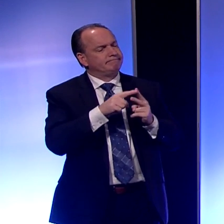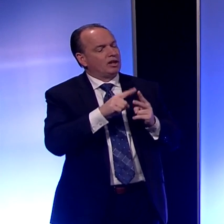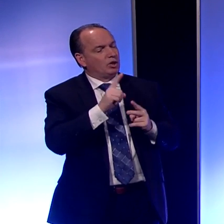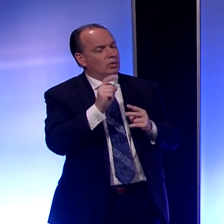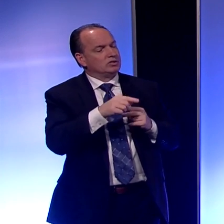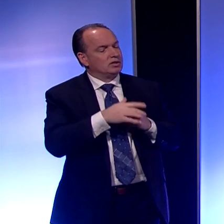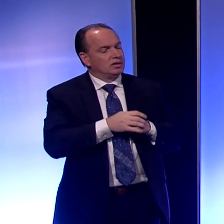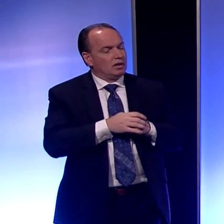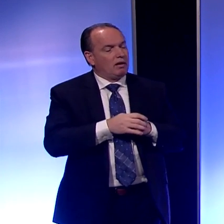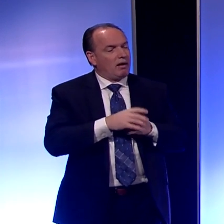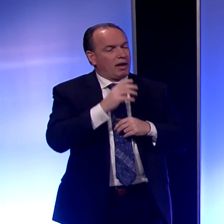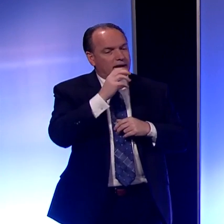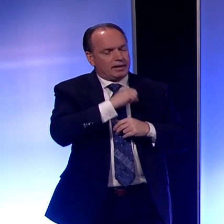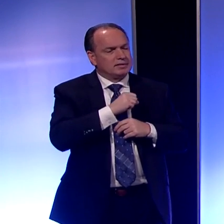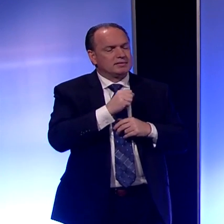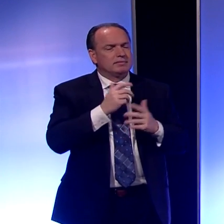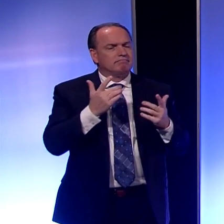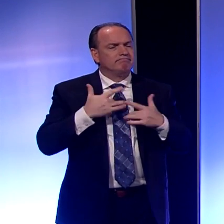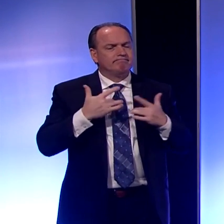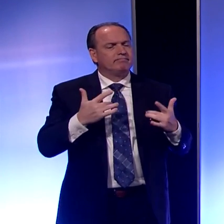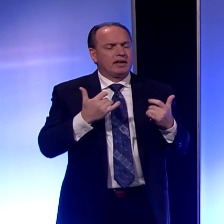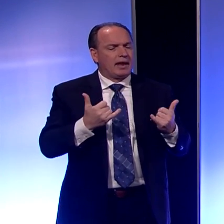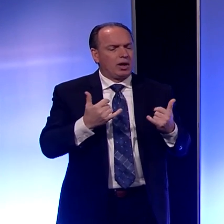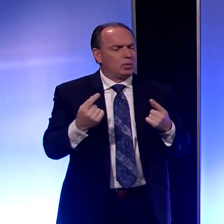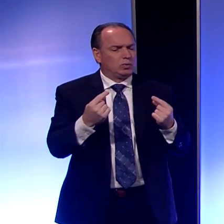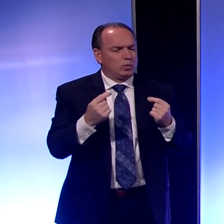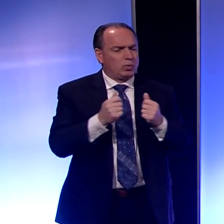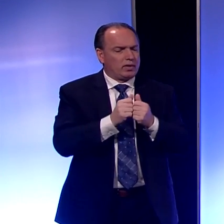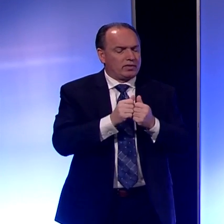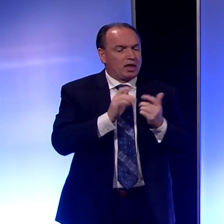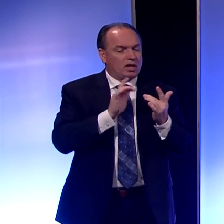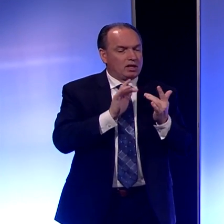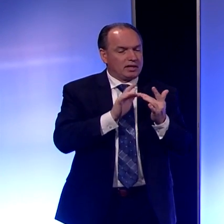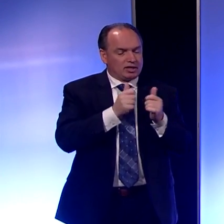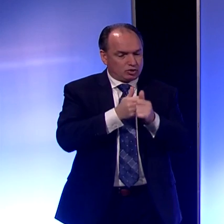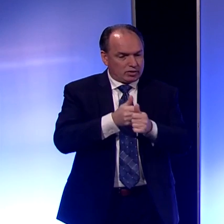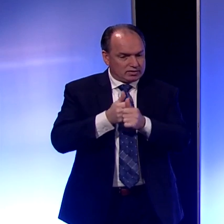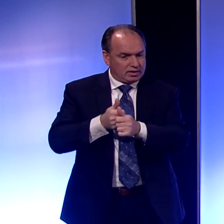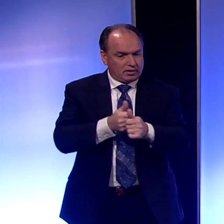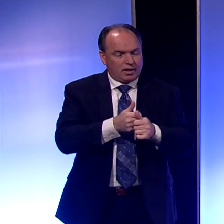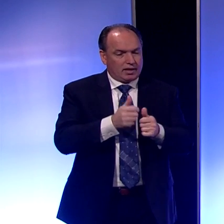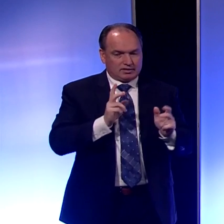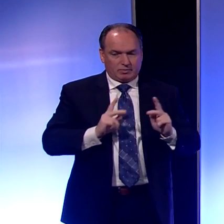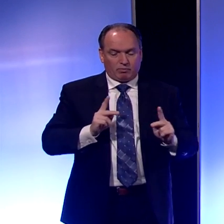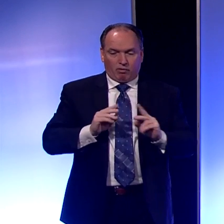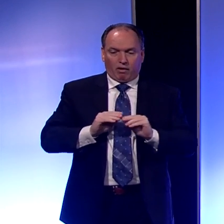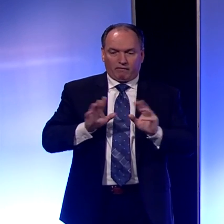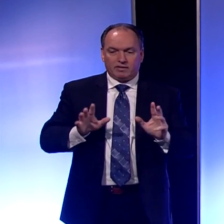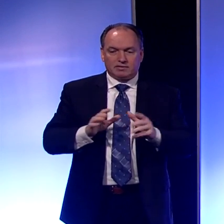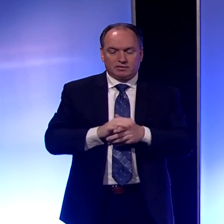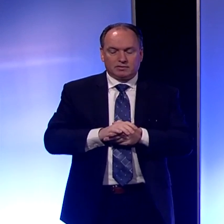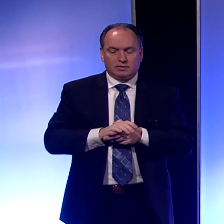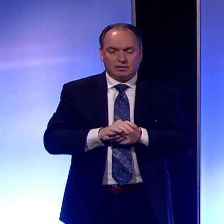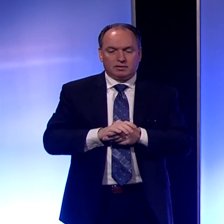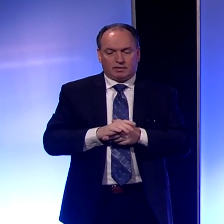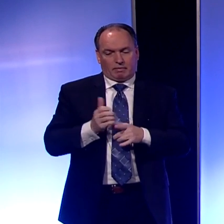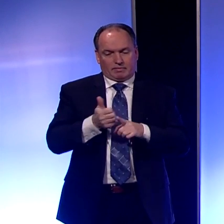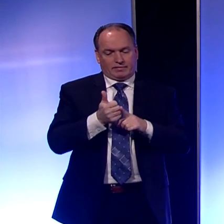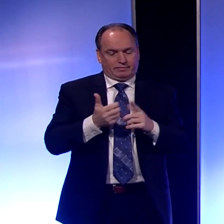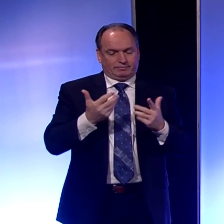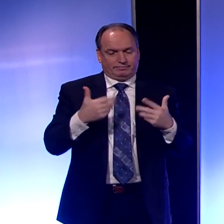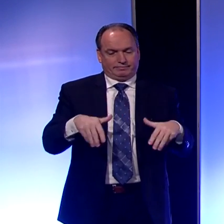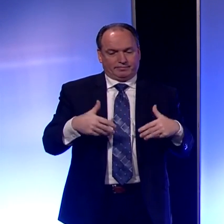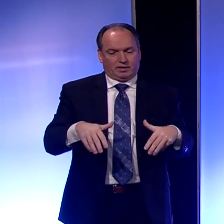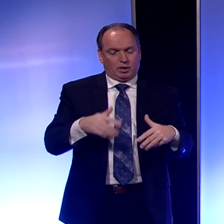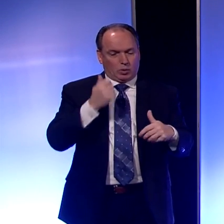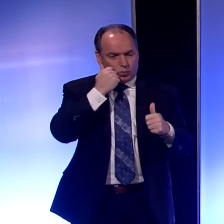So I guess, is there anything being done with this contact tracing? As people, obviously, like I like what